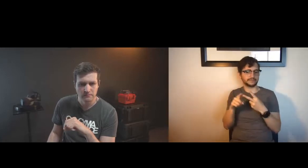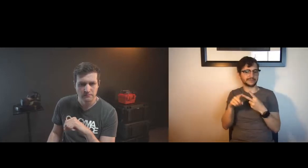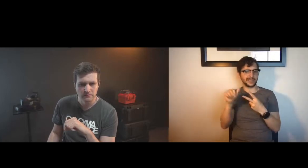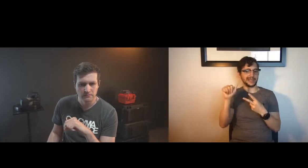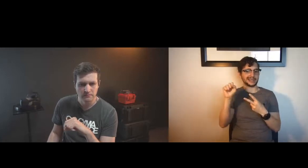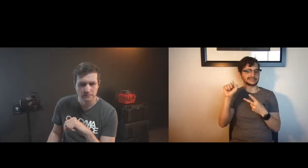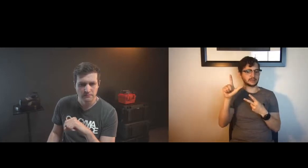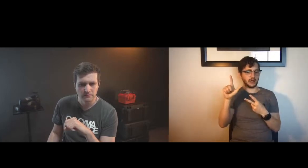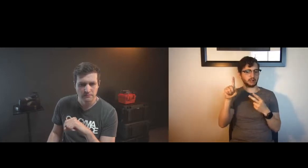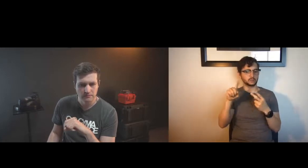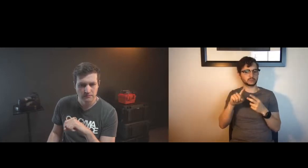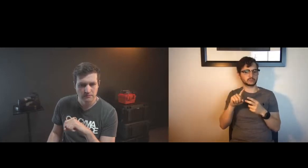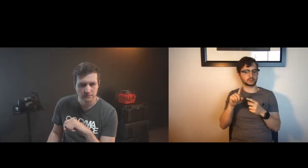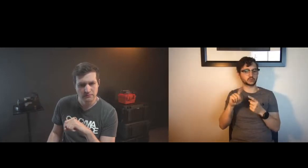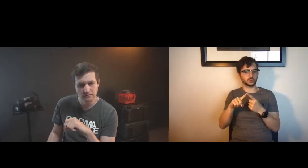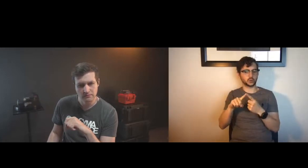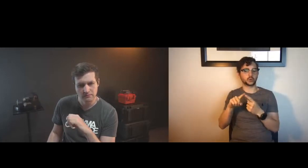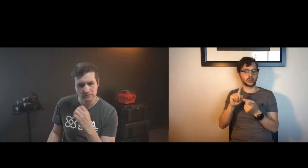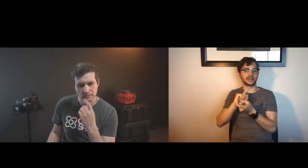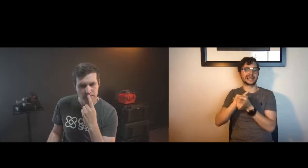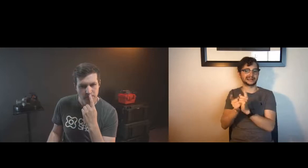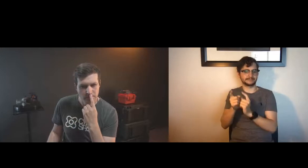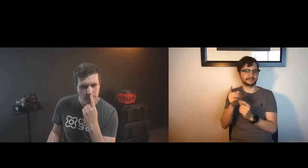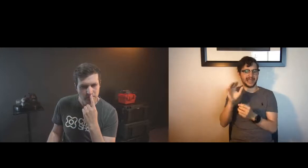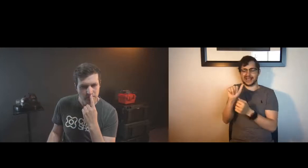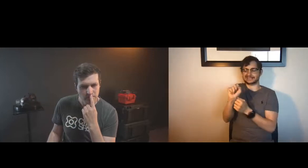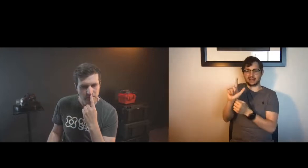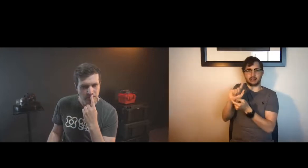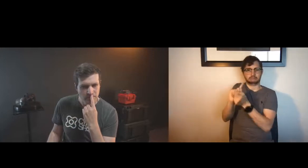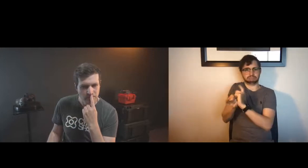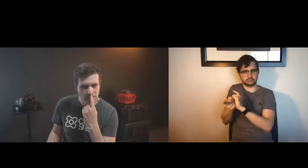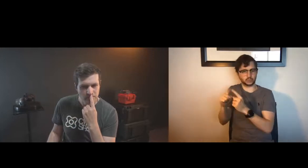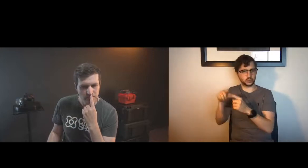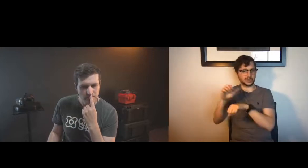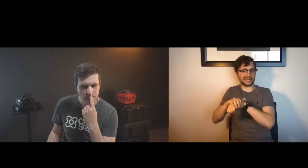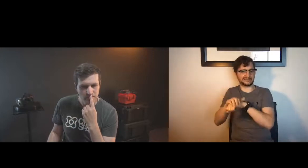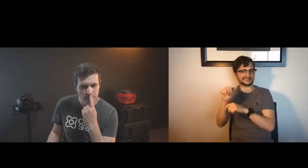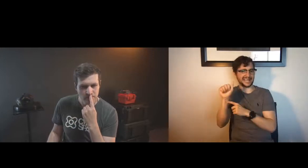or asl to english ai translations